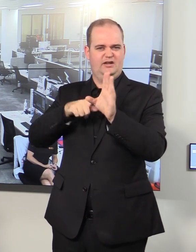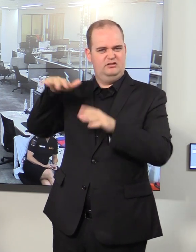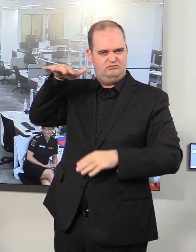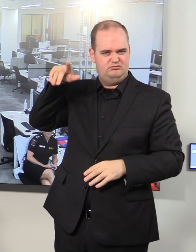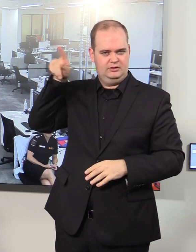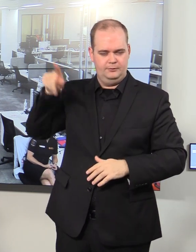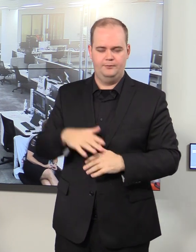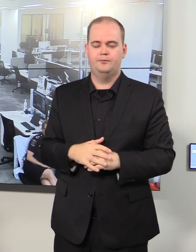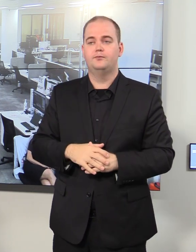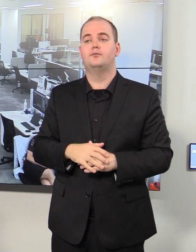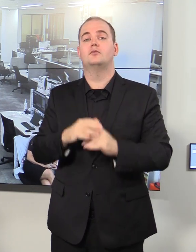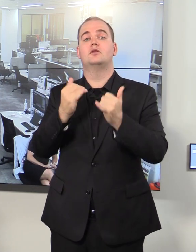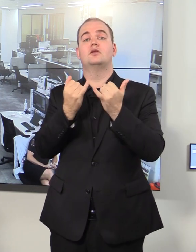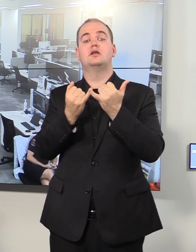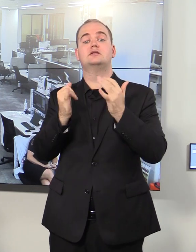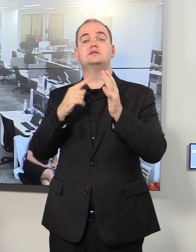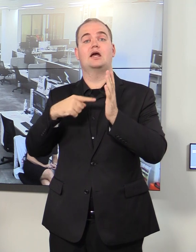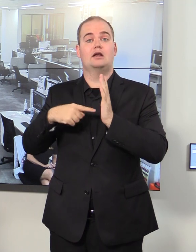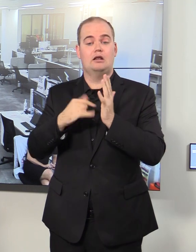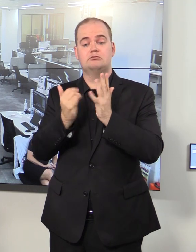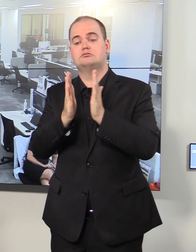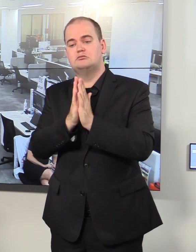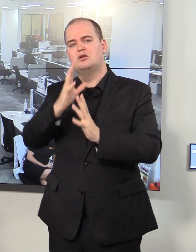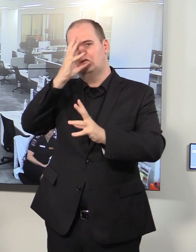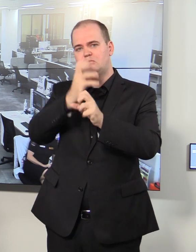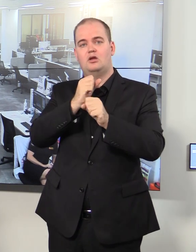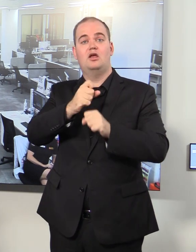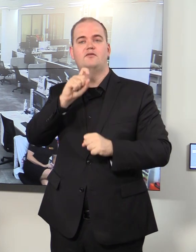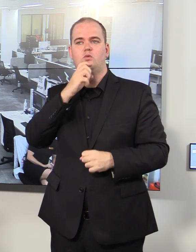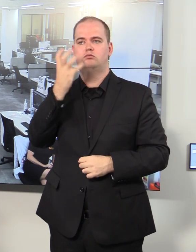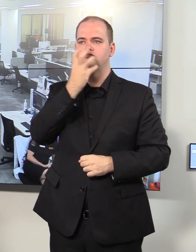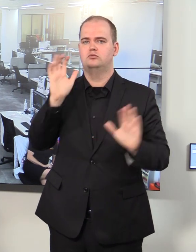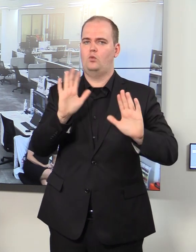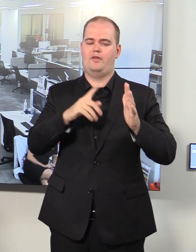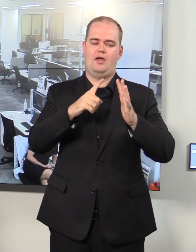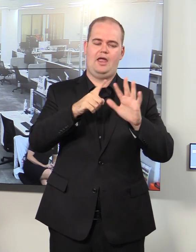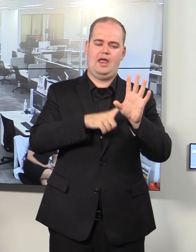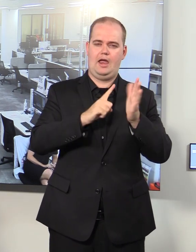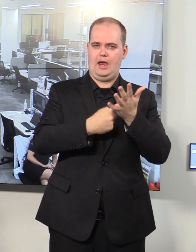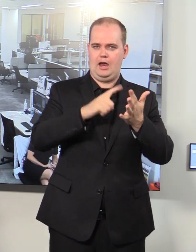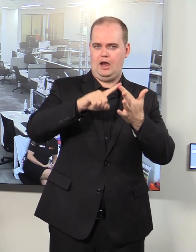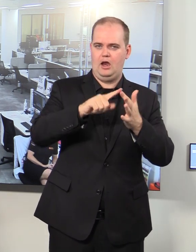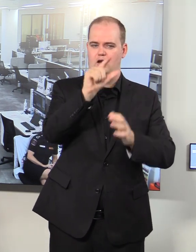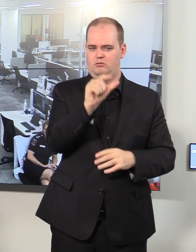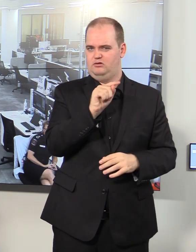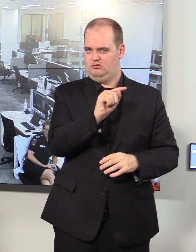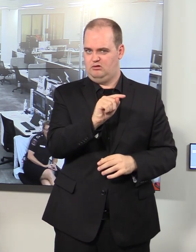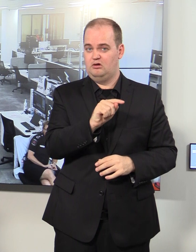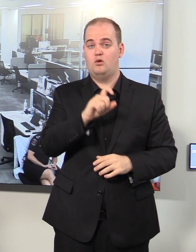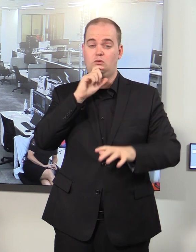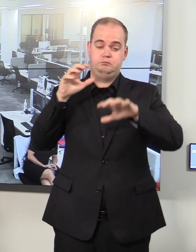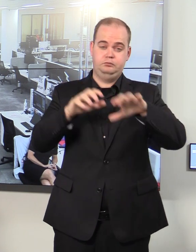we will have significant weather especially around Eyre Peninsula, falls of 40 to 80